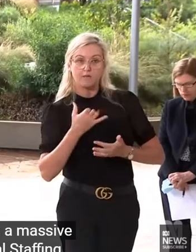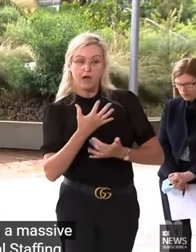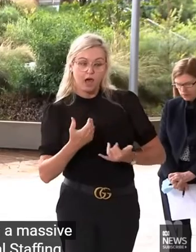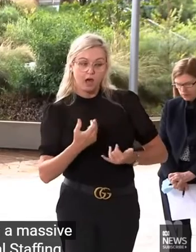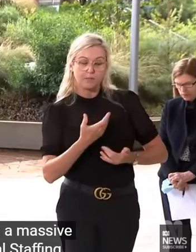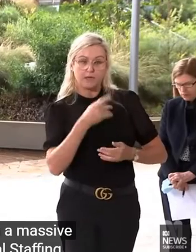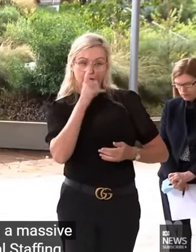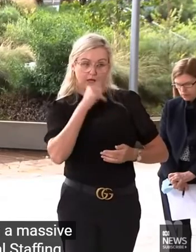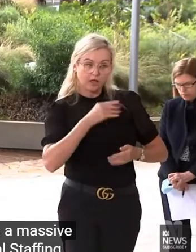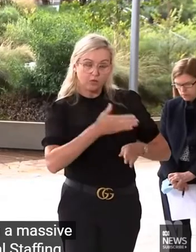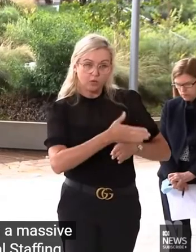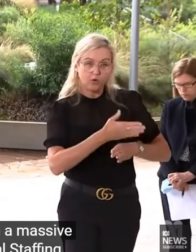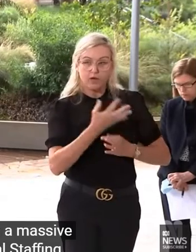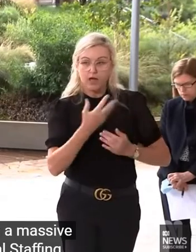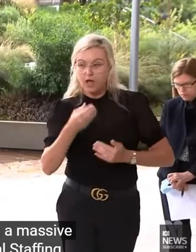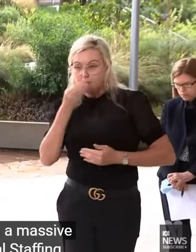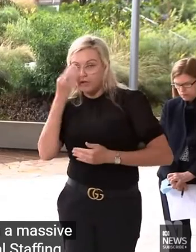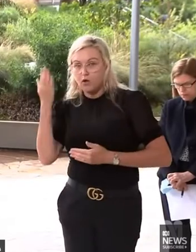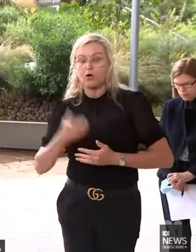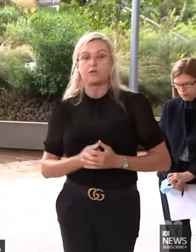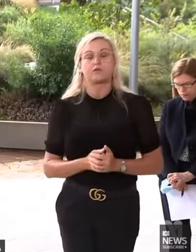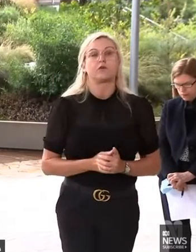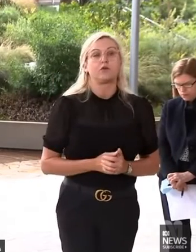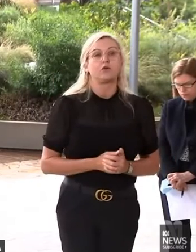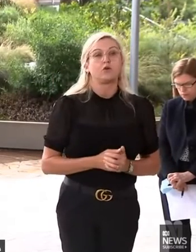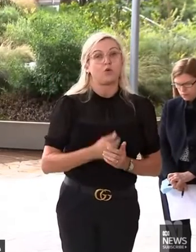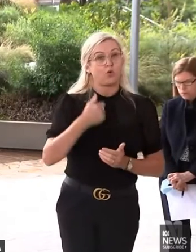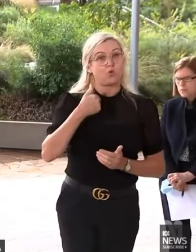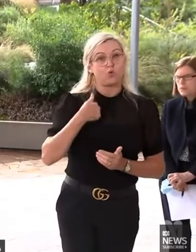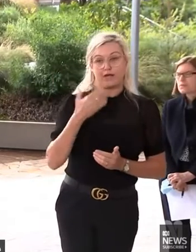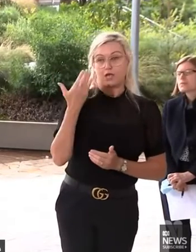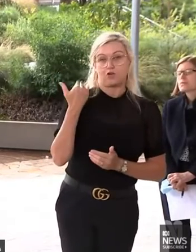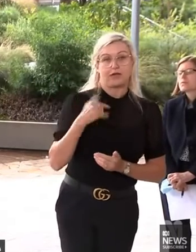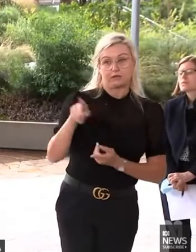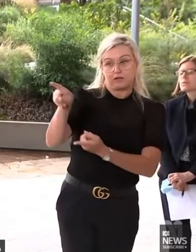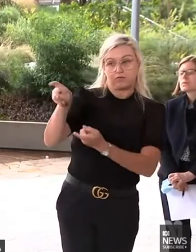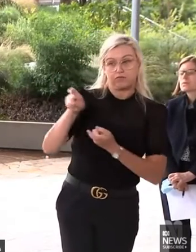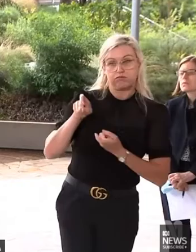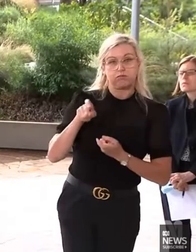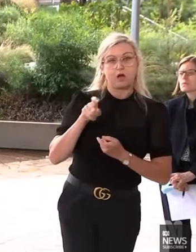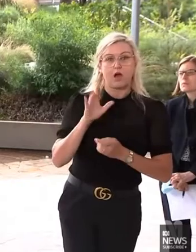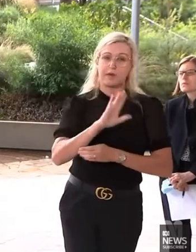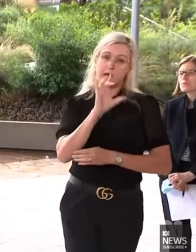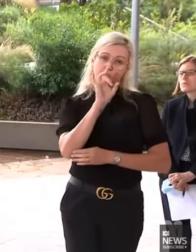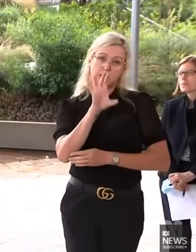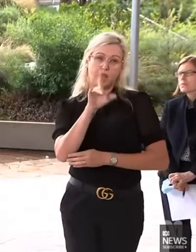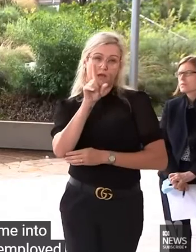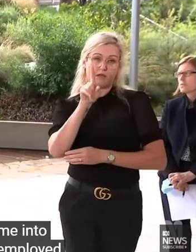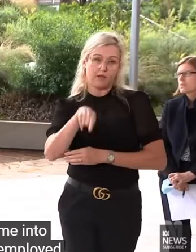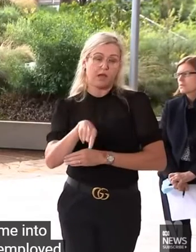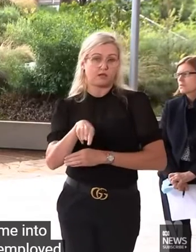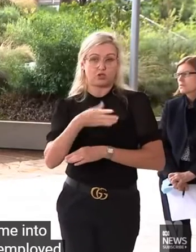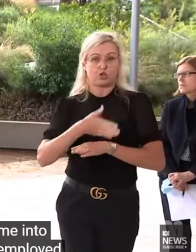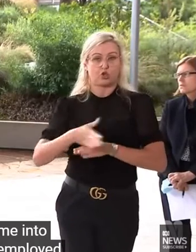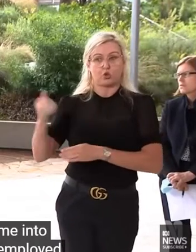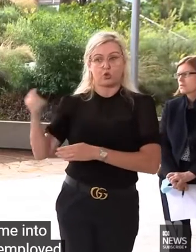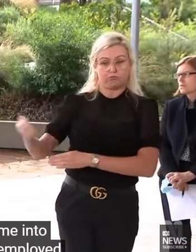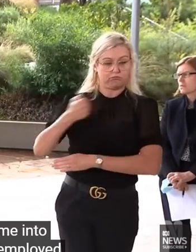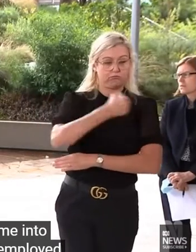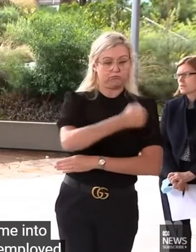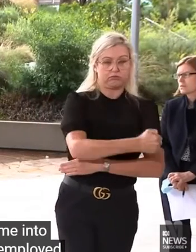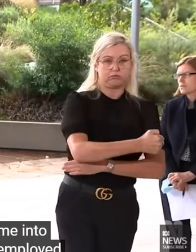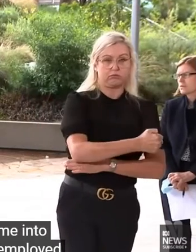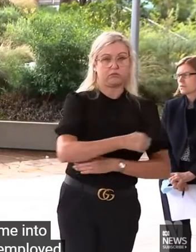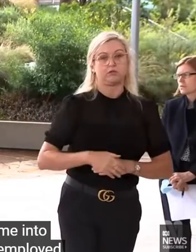into government, we have employed another nearly 10,000 nurses. And in the current four-year period,